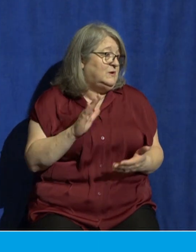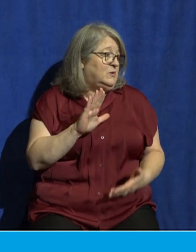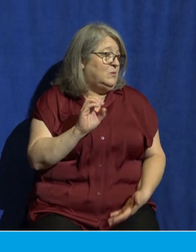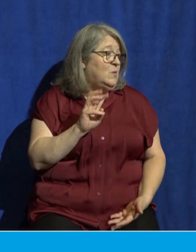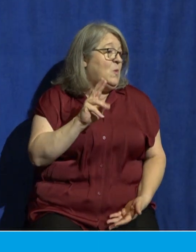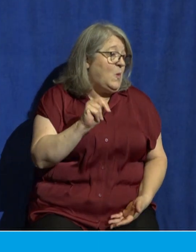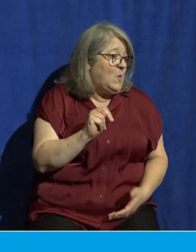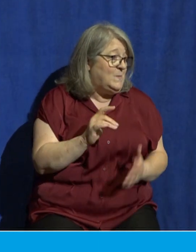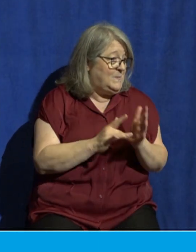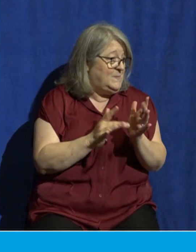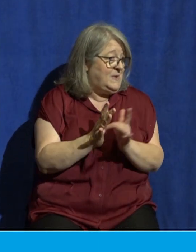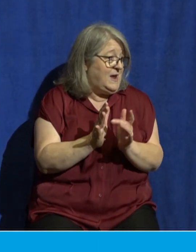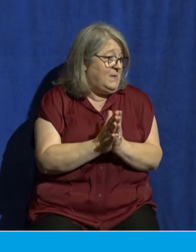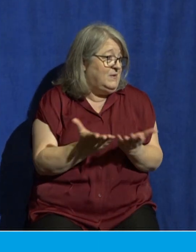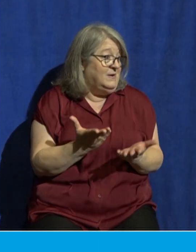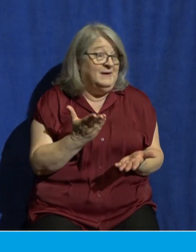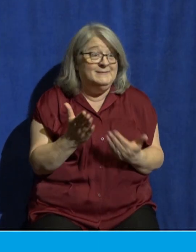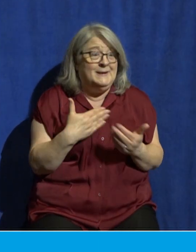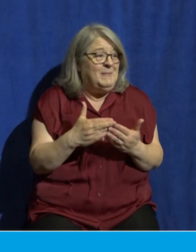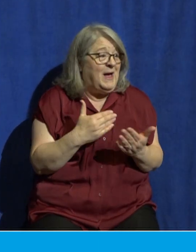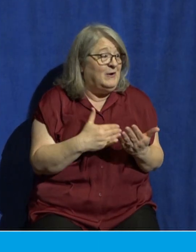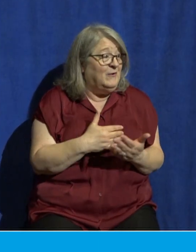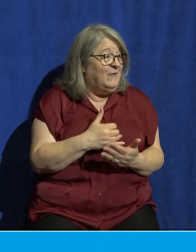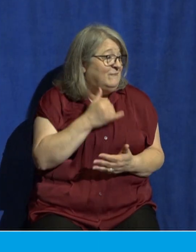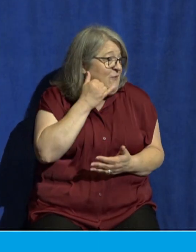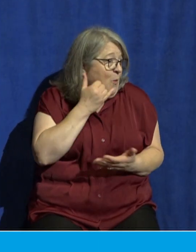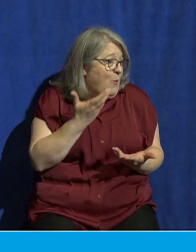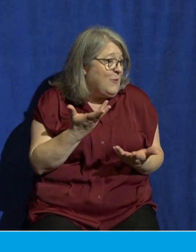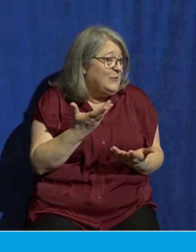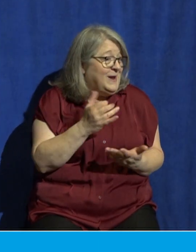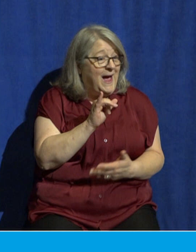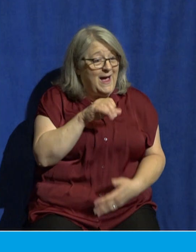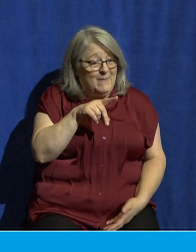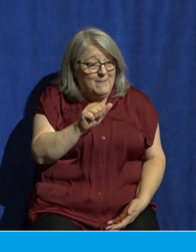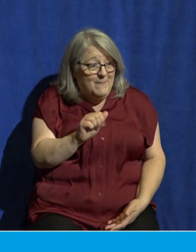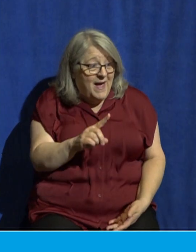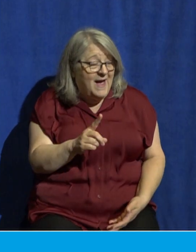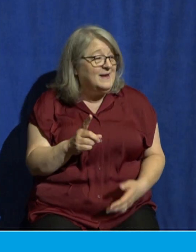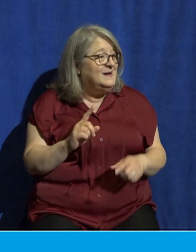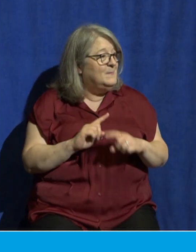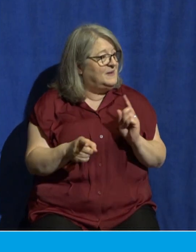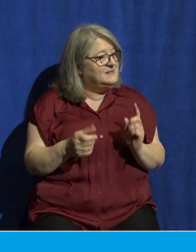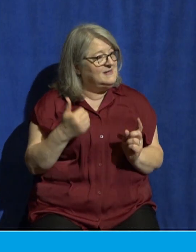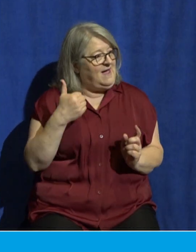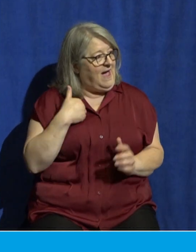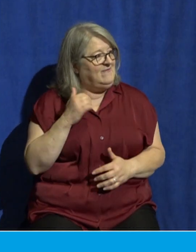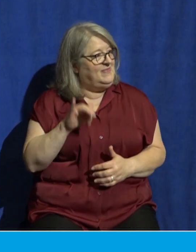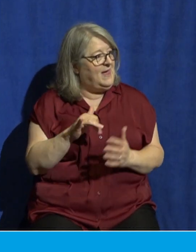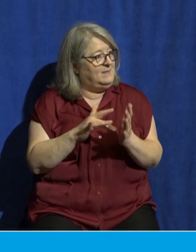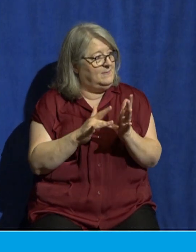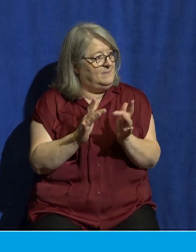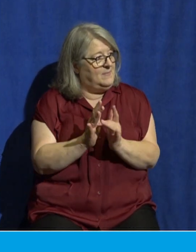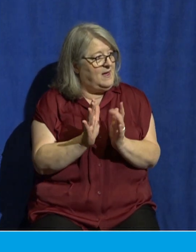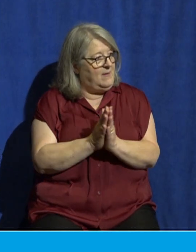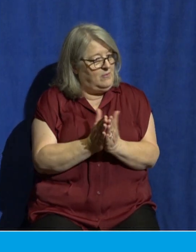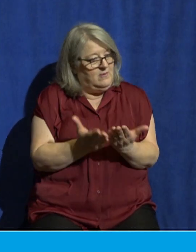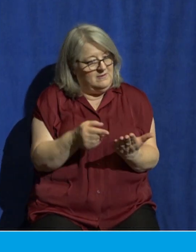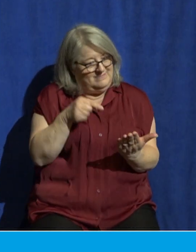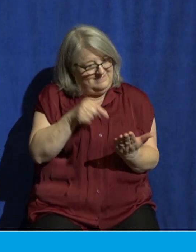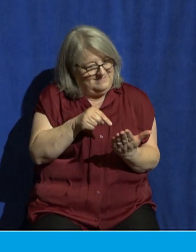Even if that's just your phone or iPad or something like that, for you to have the passage of Scripture right there in front of you, even if you're not